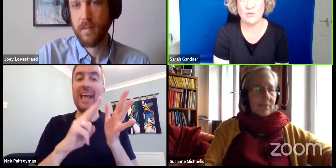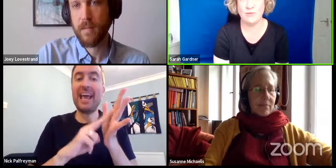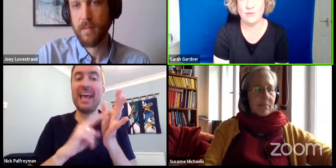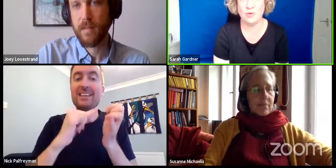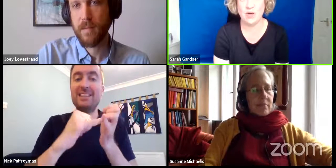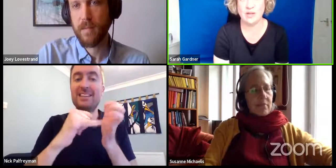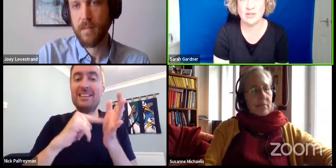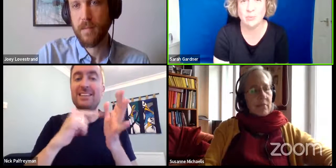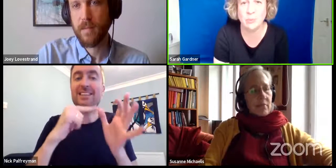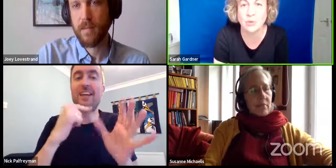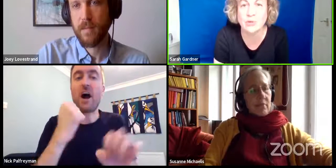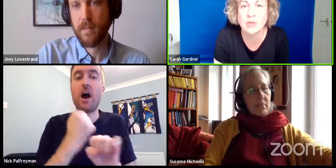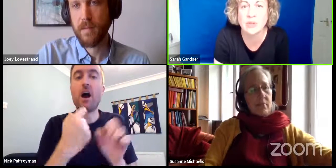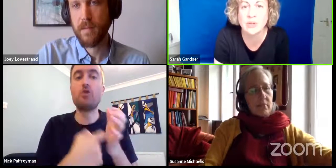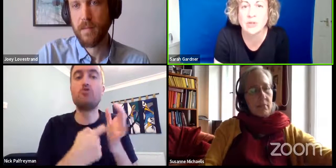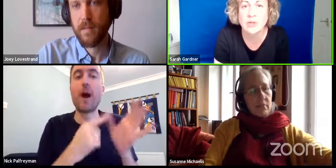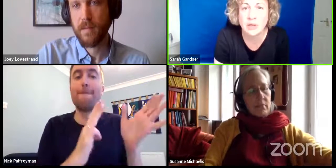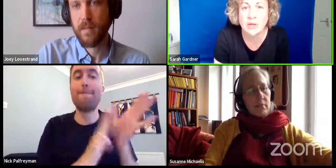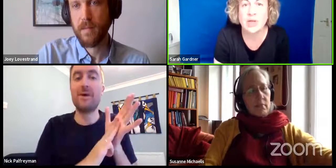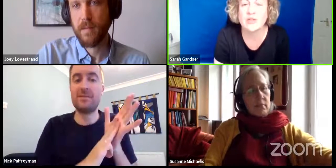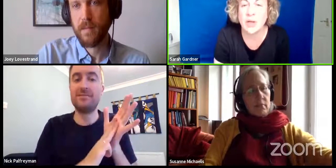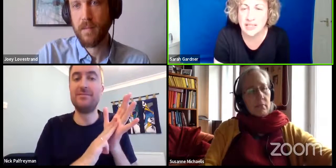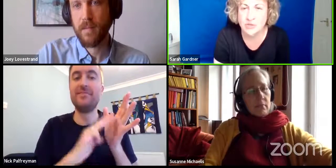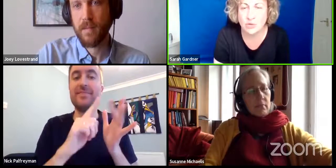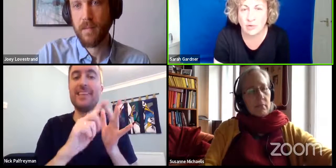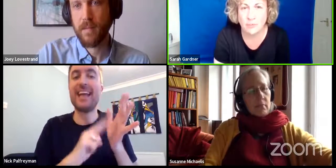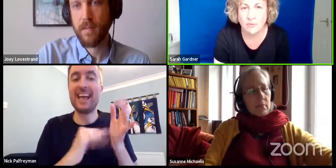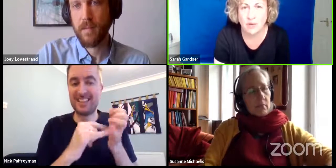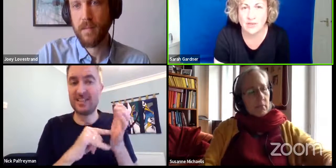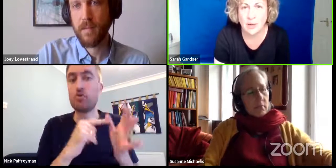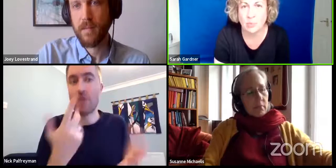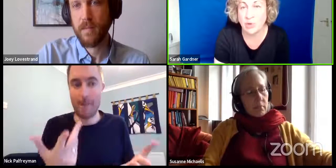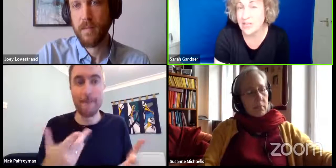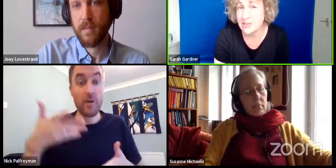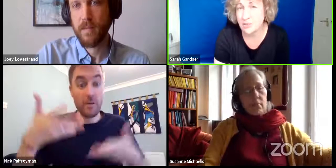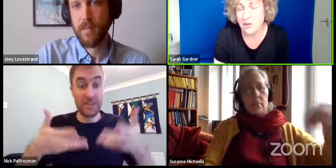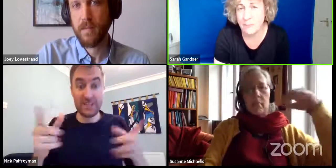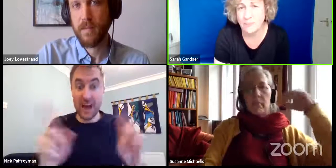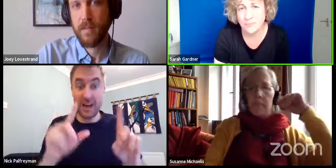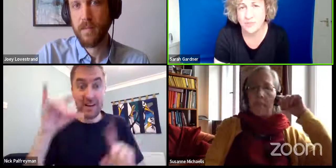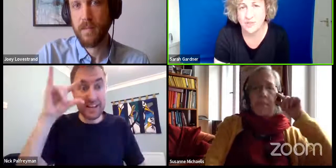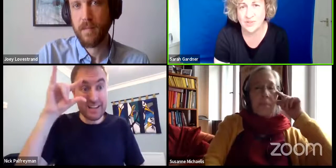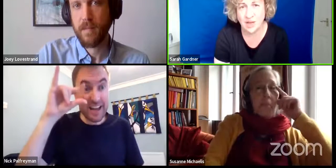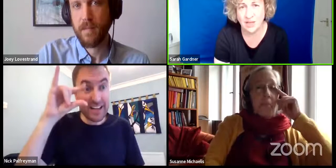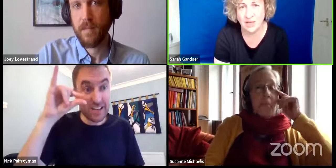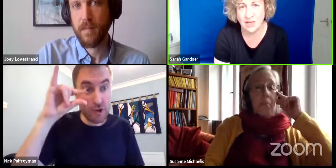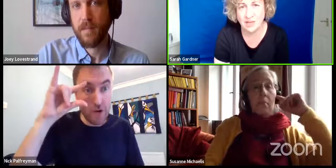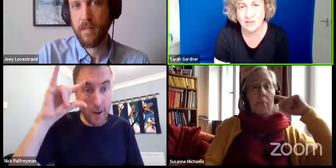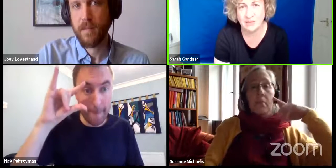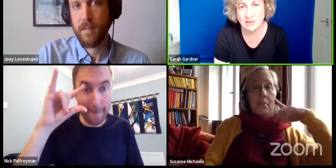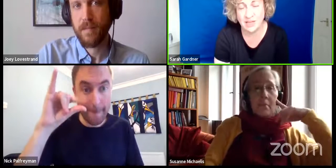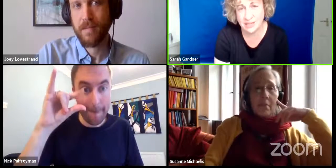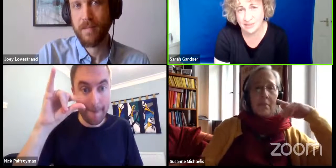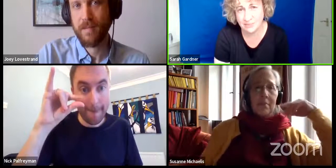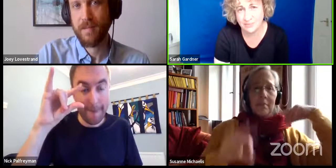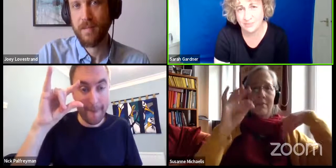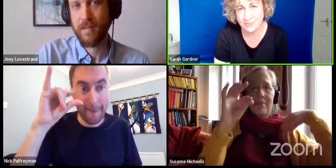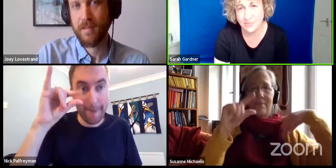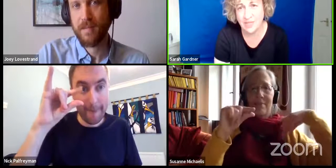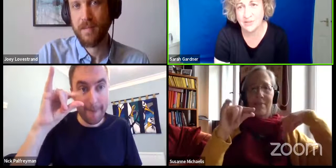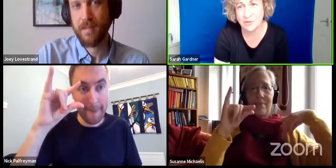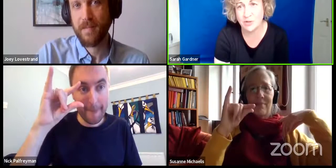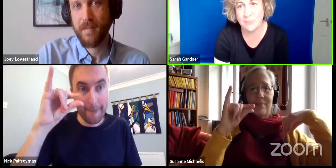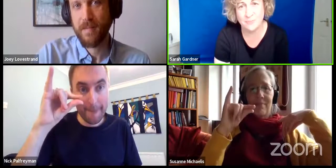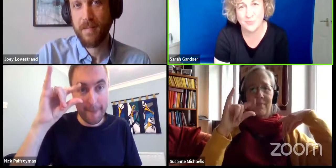So, for example. So Instagram, for example. Instagram. The sign is this.